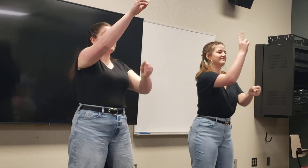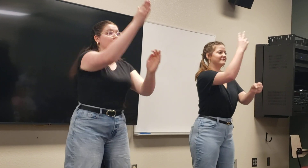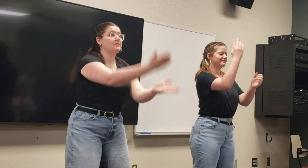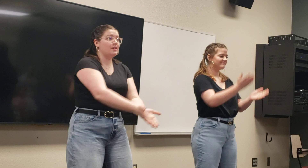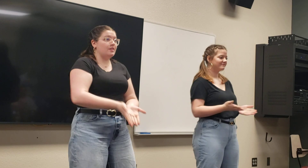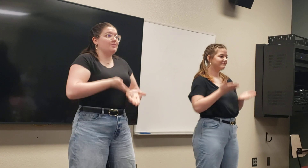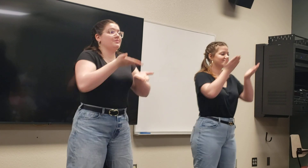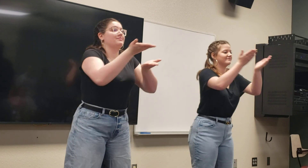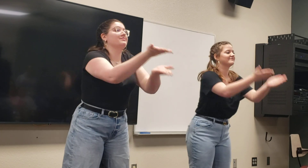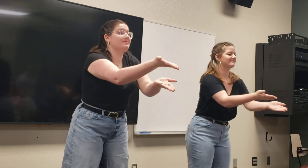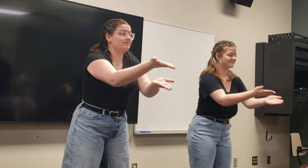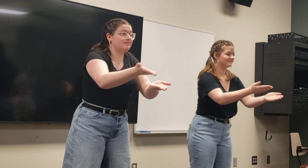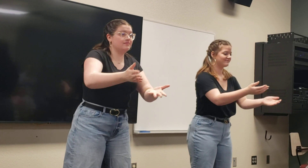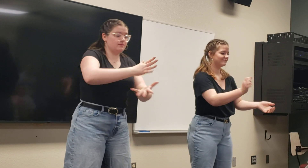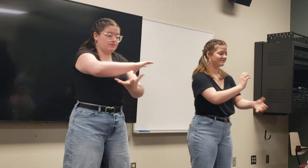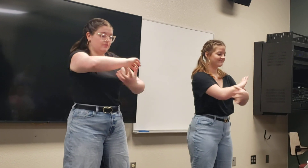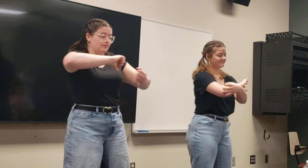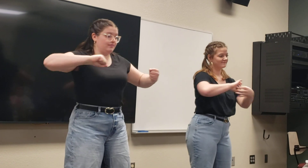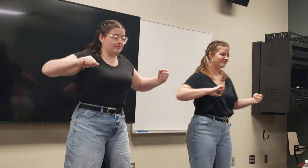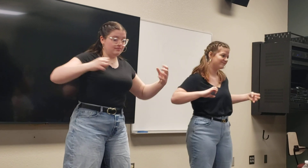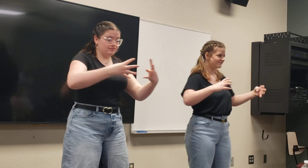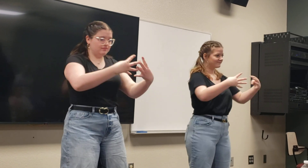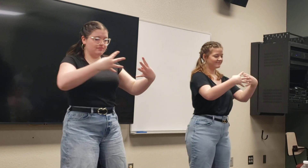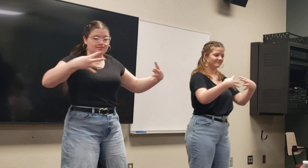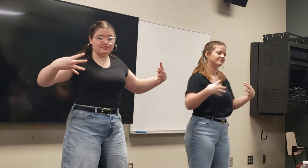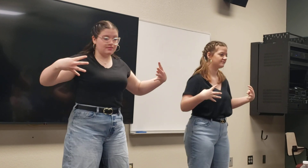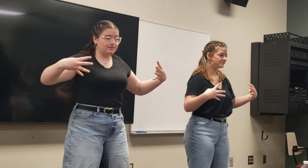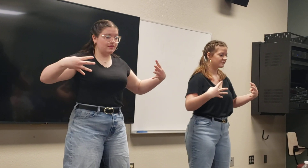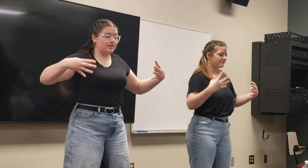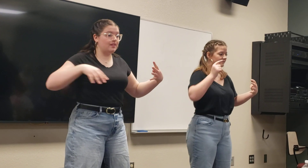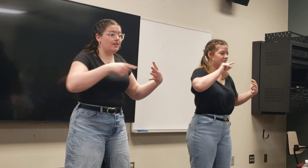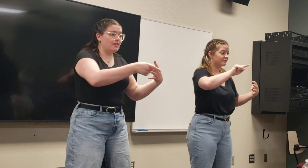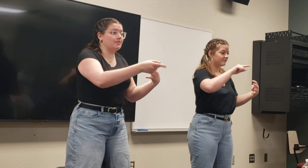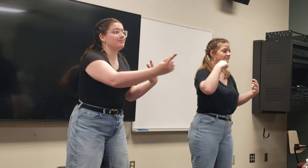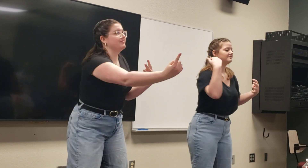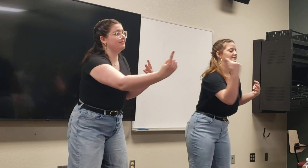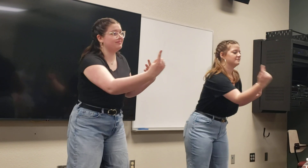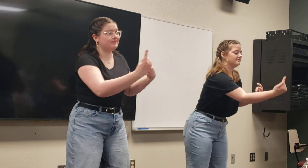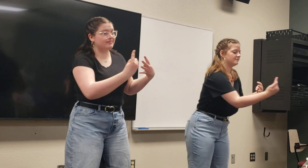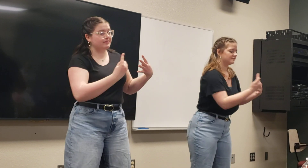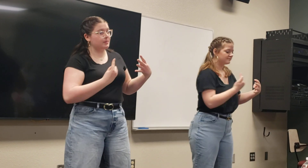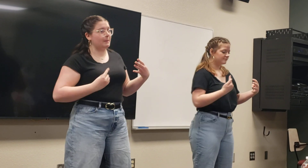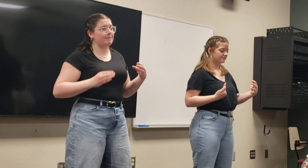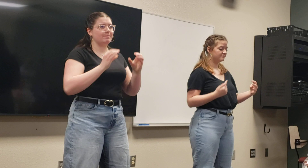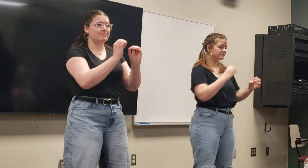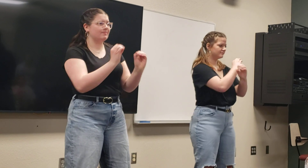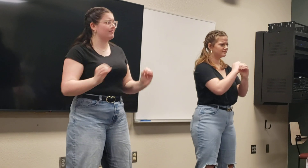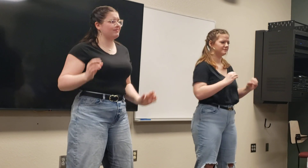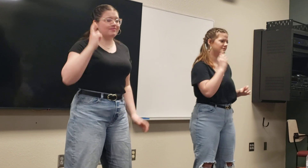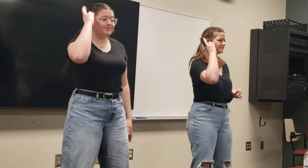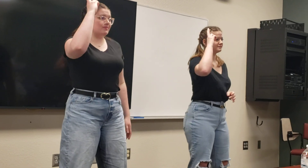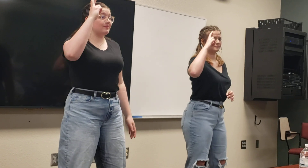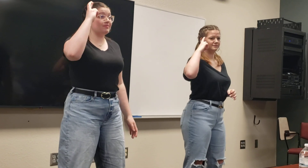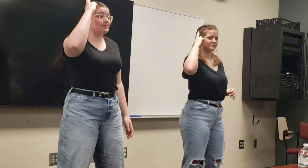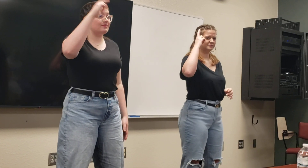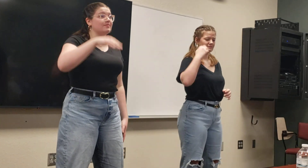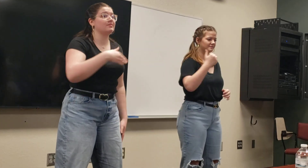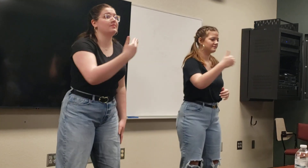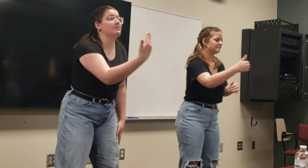victory's yours. I swung with them, for you to come collapse. There's no reason to